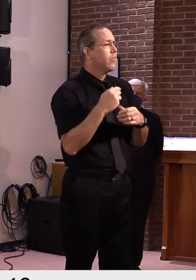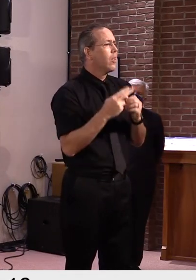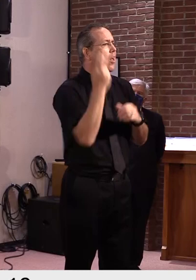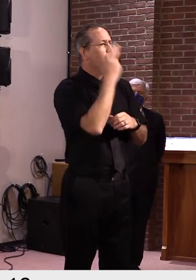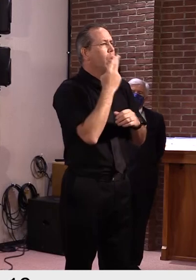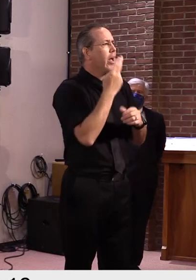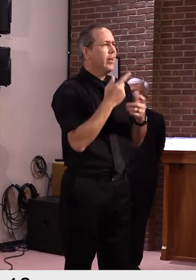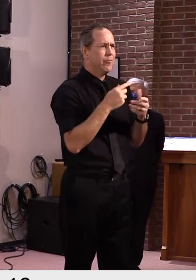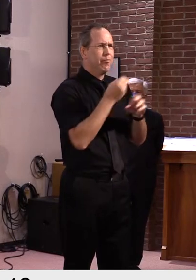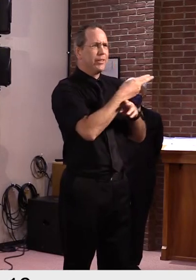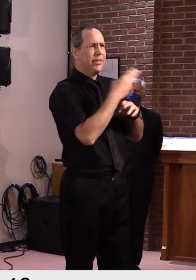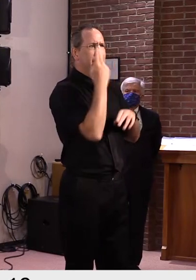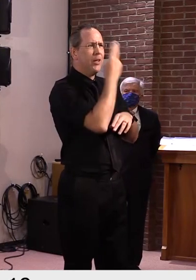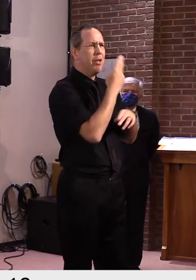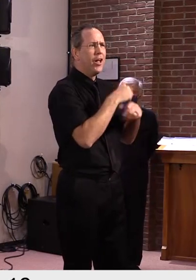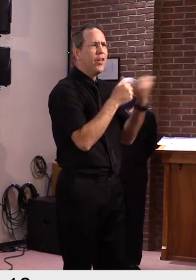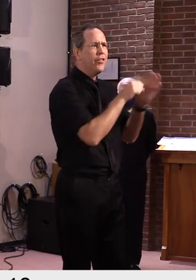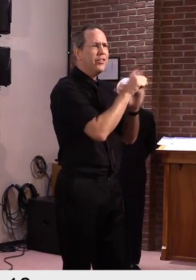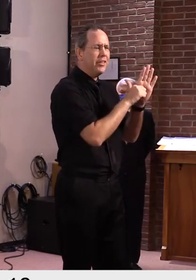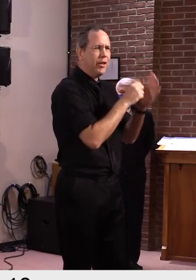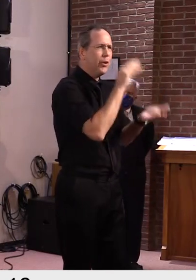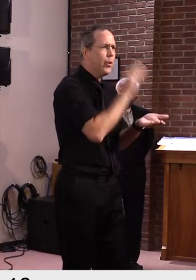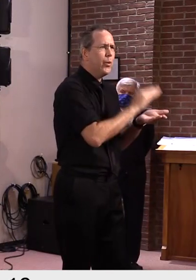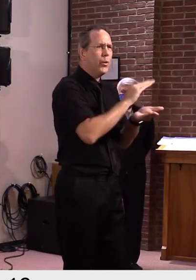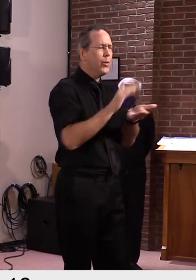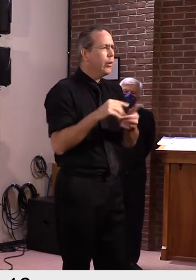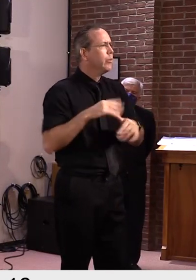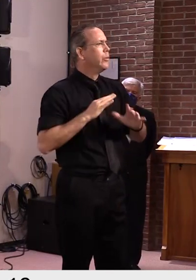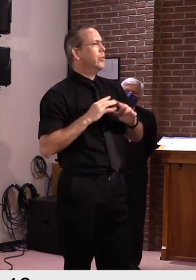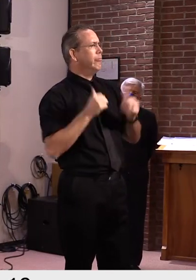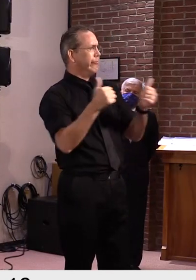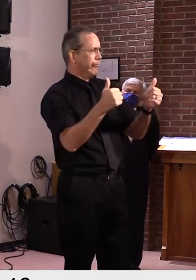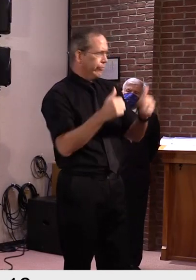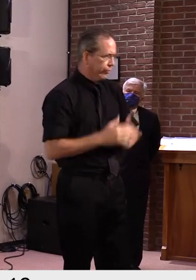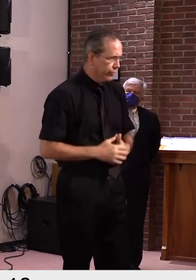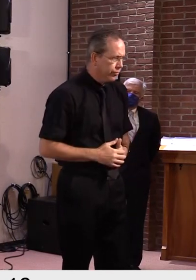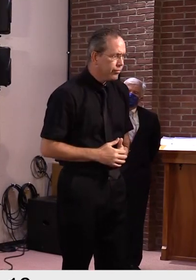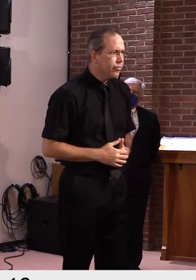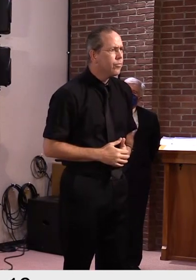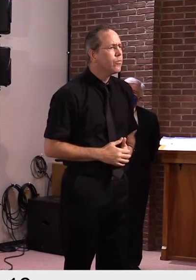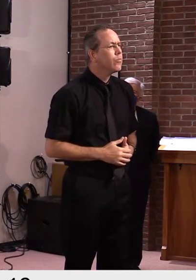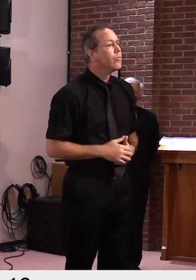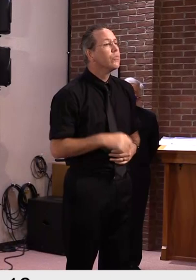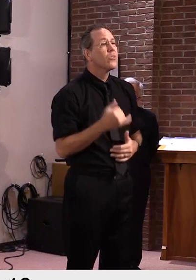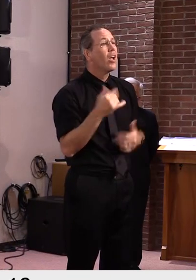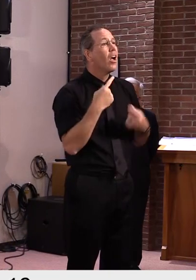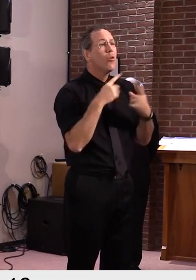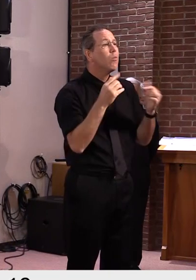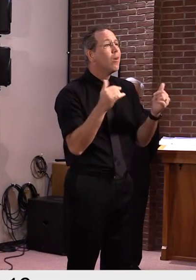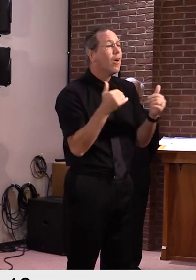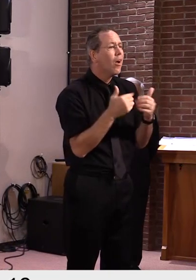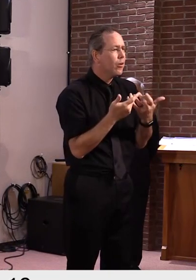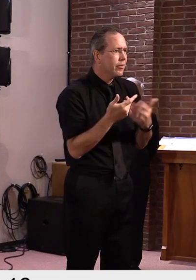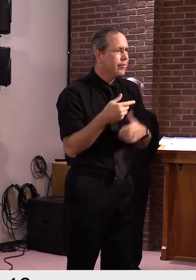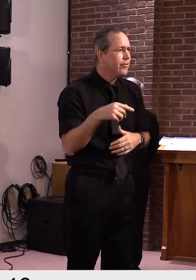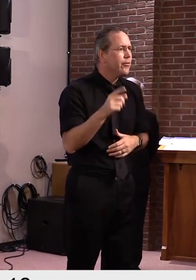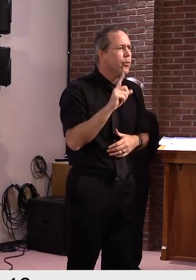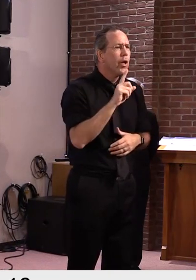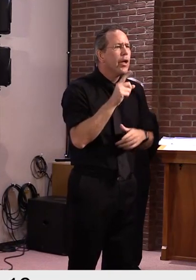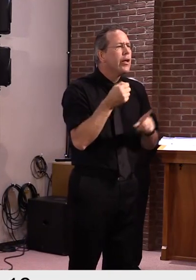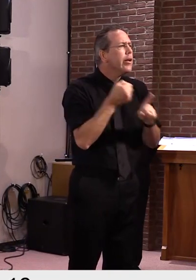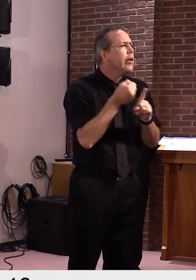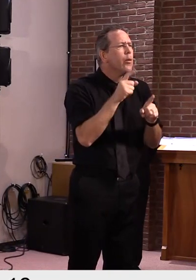We've achieved this balance by prioritizing openings based on what we need to be open in person for